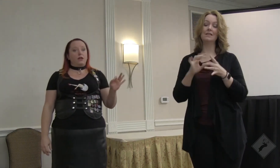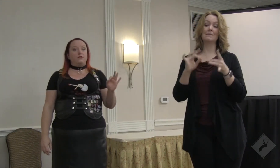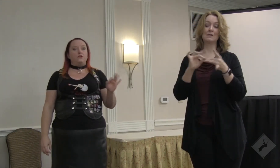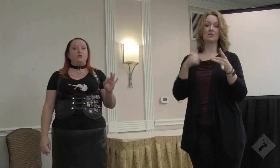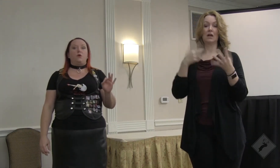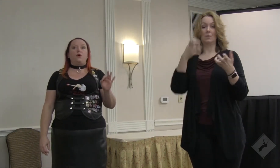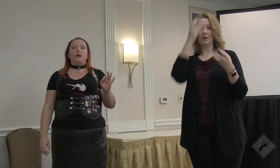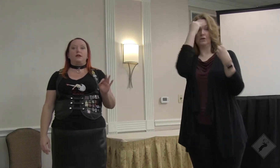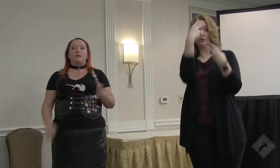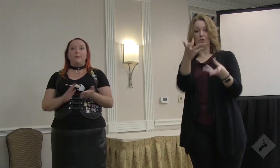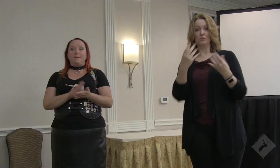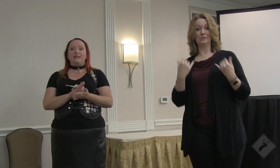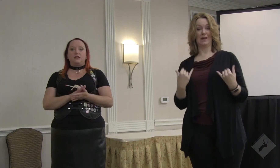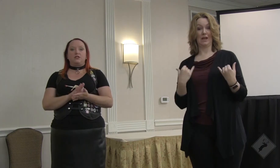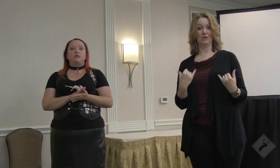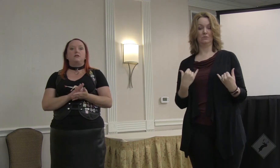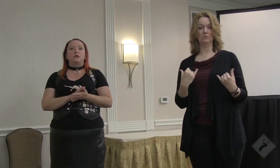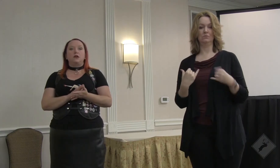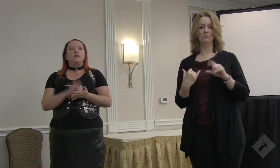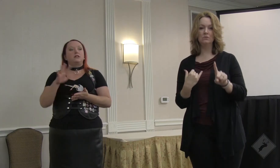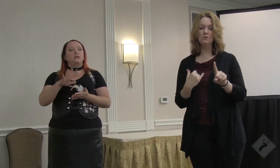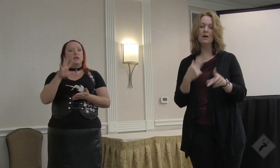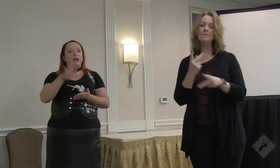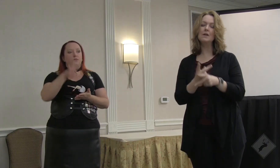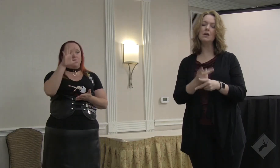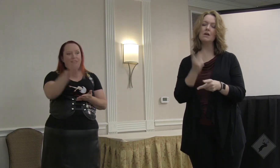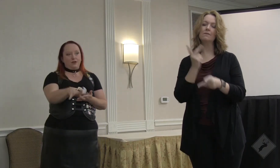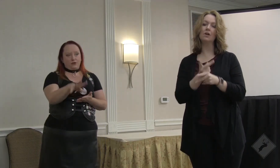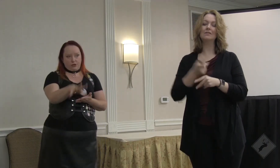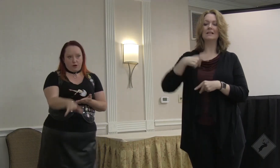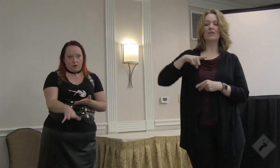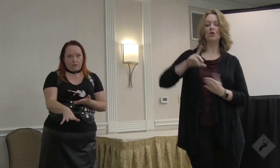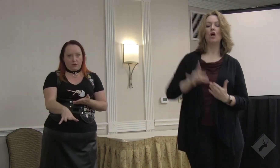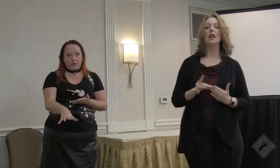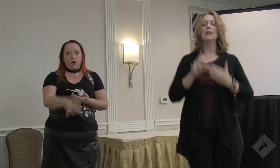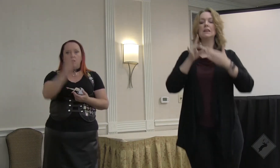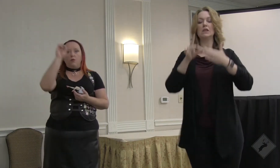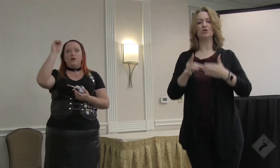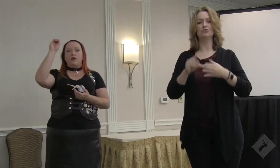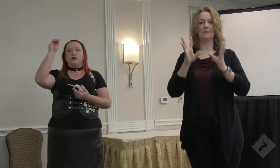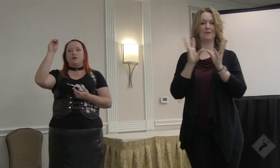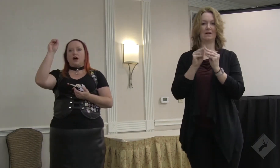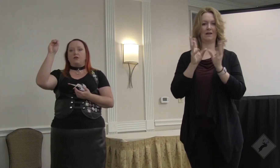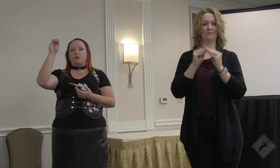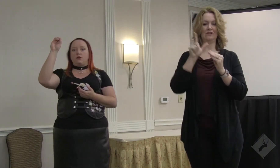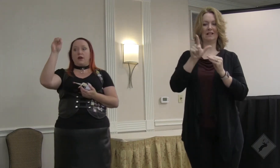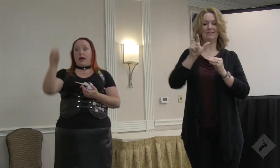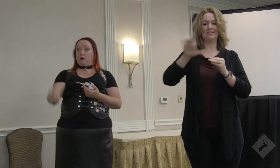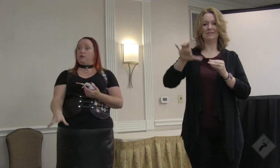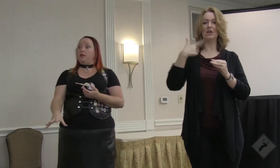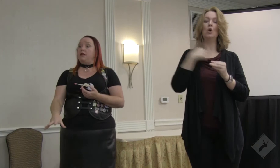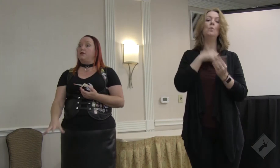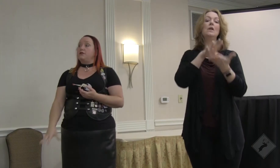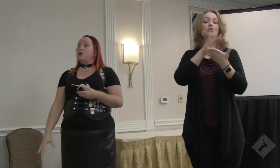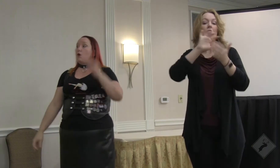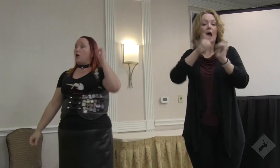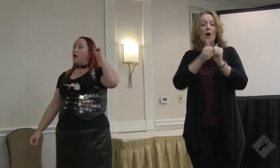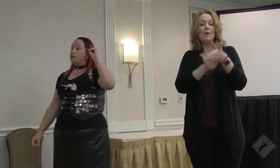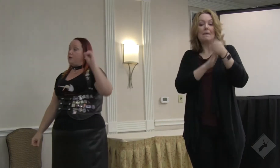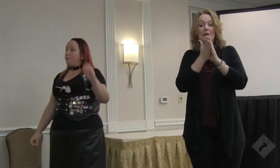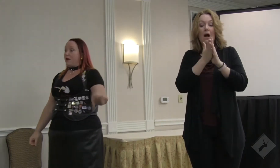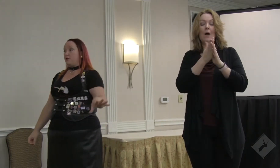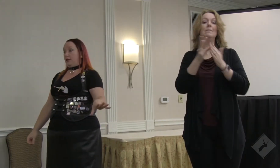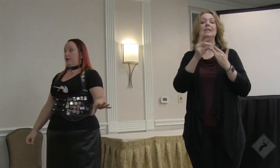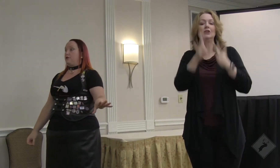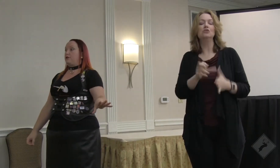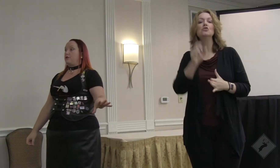that I want to give to you all is be diligent. This is the leather leadership conference. We are here to either learn how to be leaders or